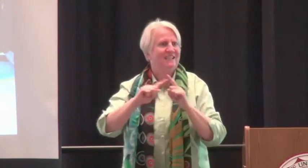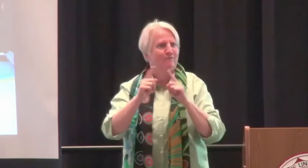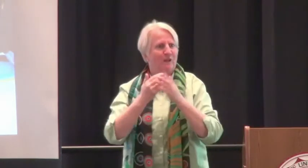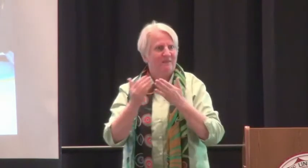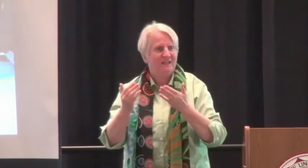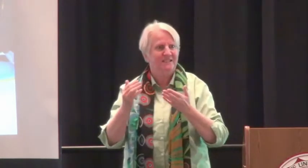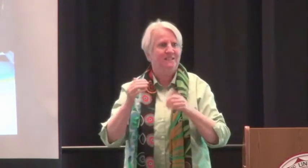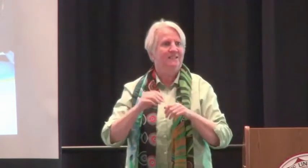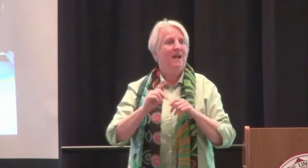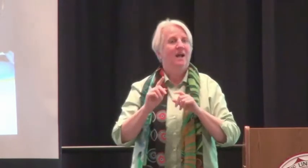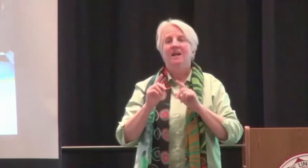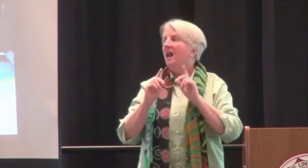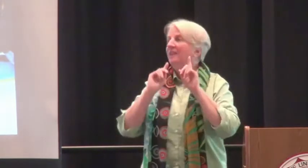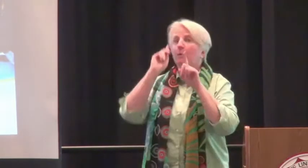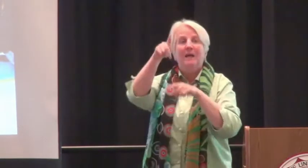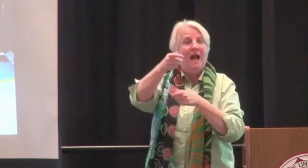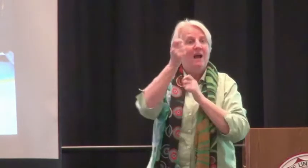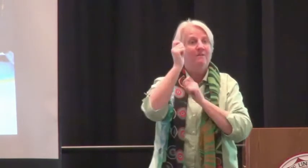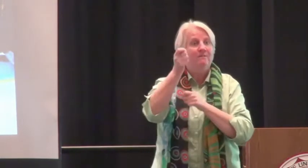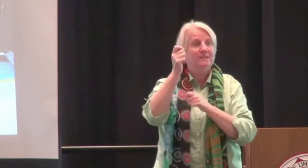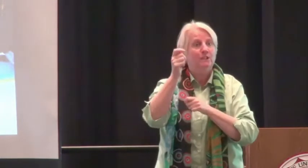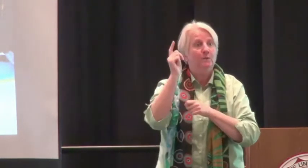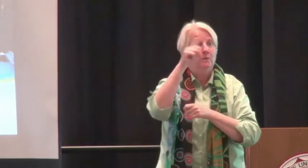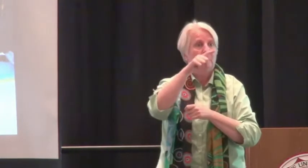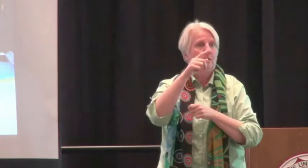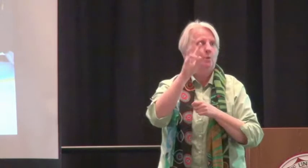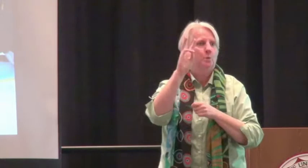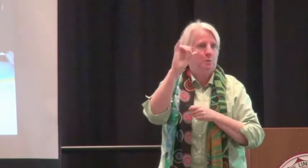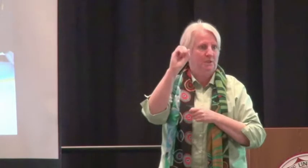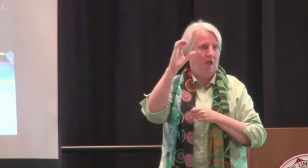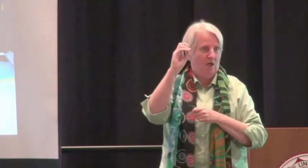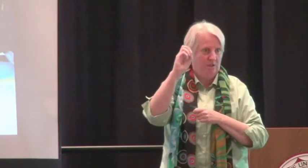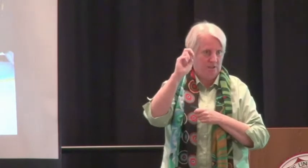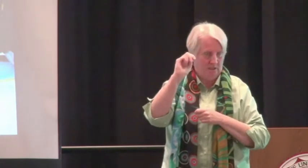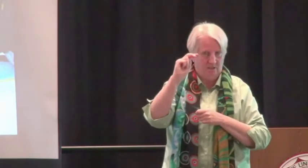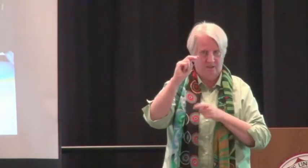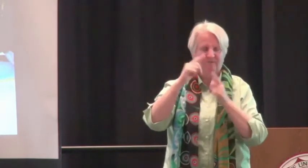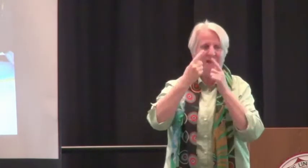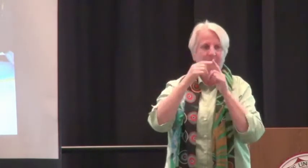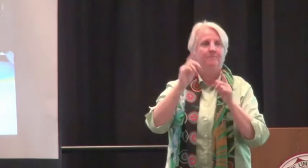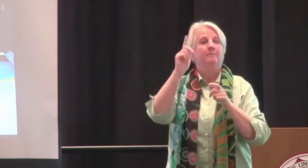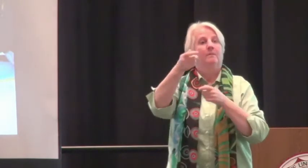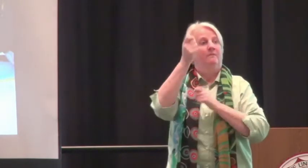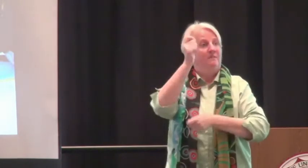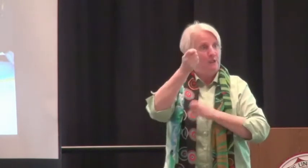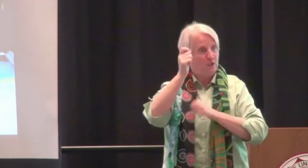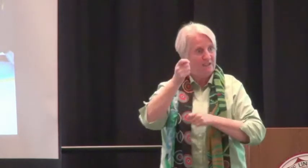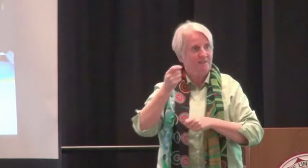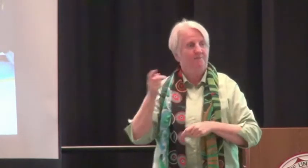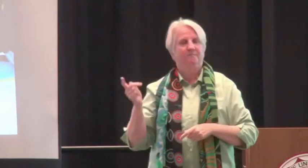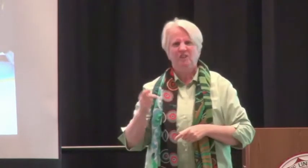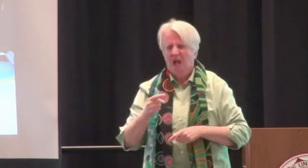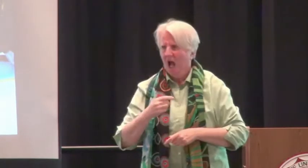gay no matter what, whether it was ice skating or fishing. In fact, there was a trip to Wisconsin for fishing.